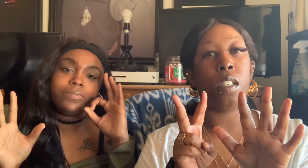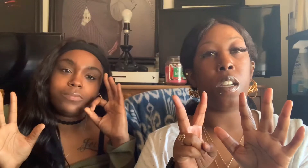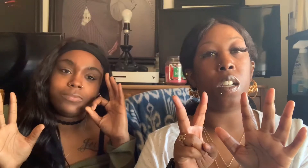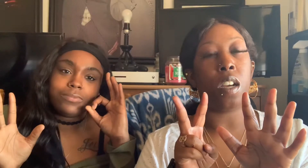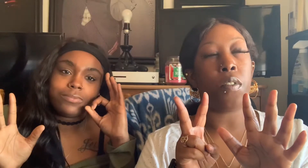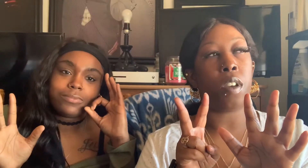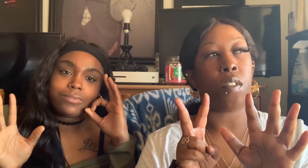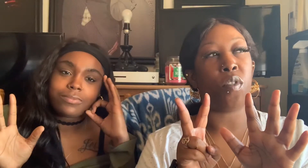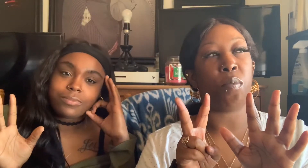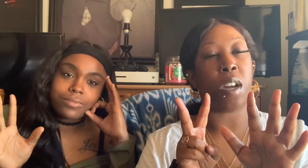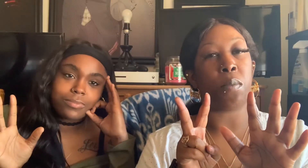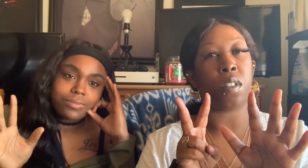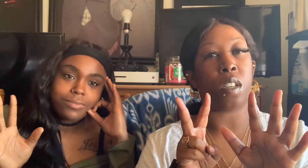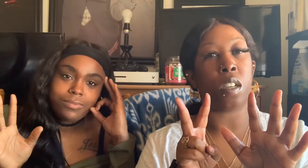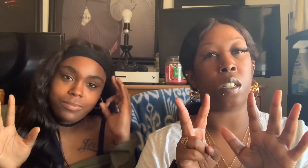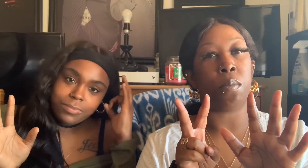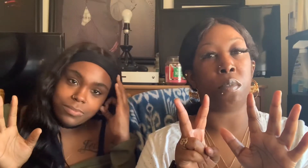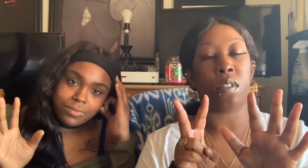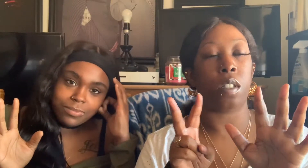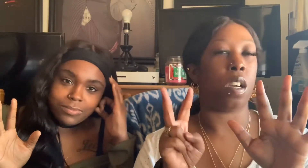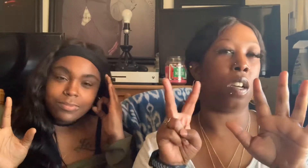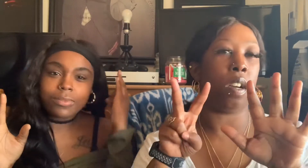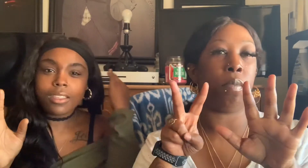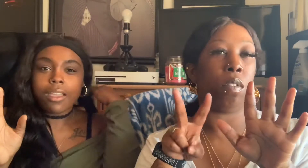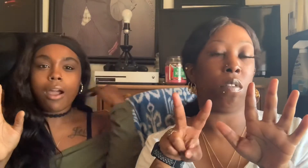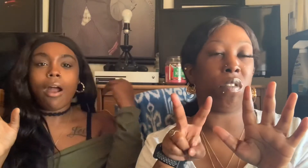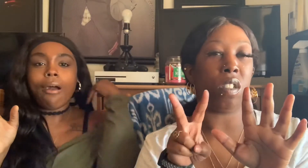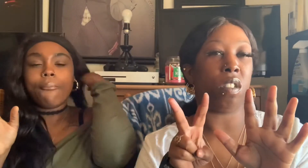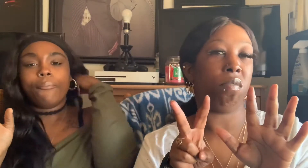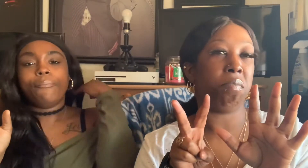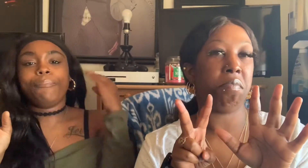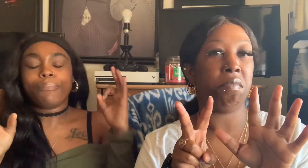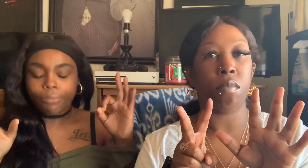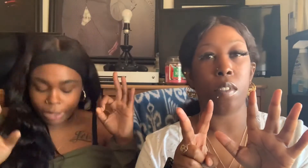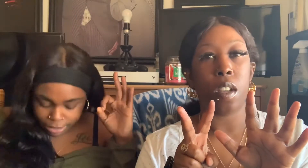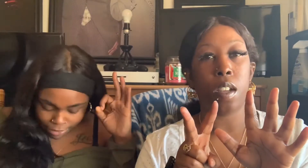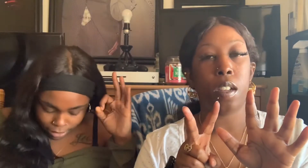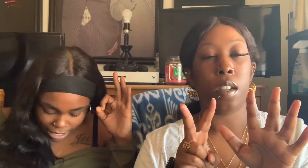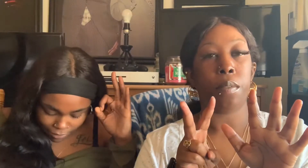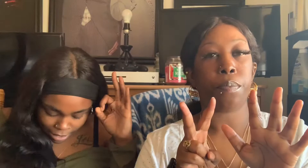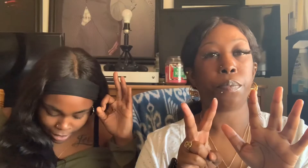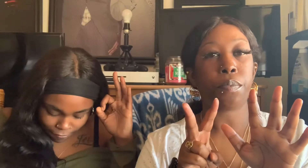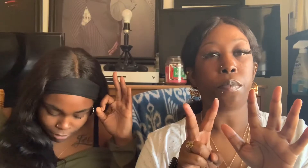I haven't had a full body massage. Nah. I'm just kidding. Never have I ever.